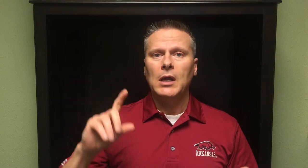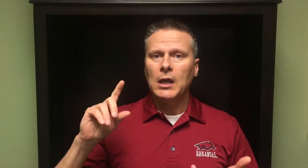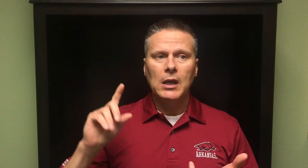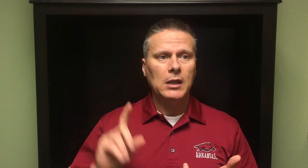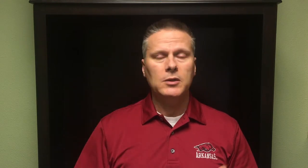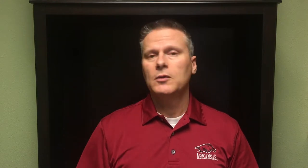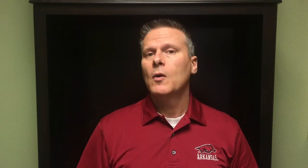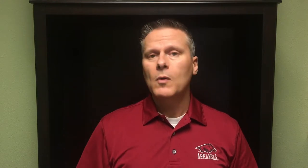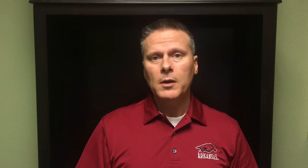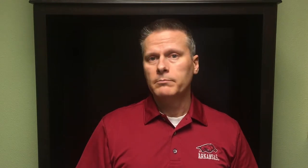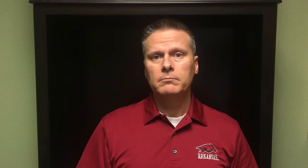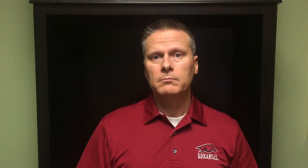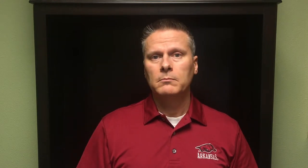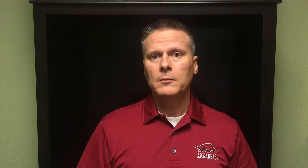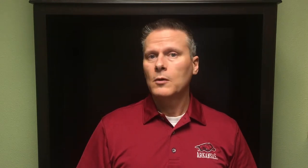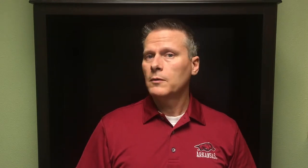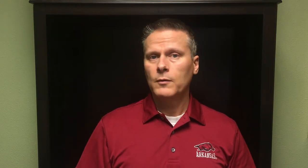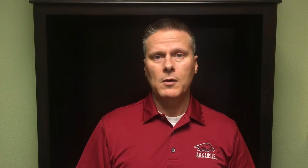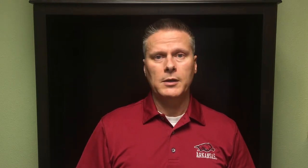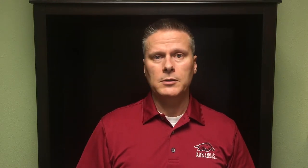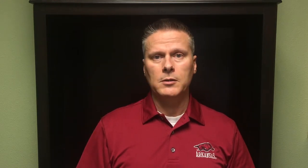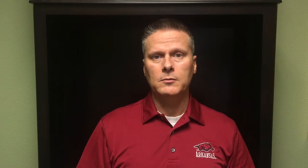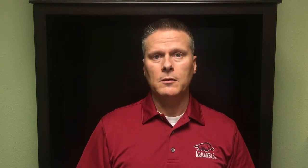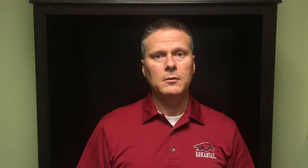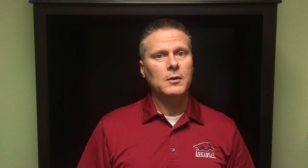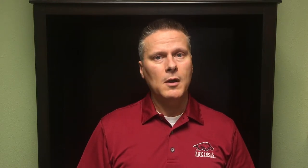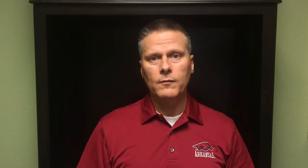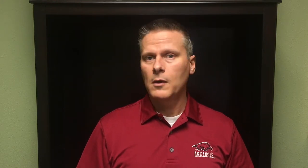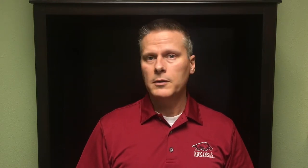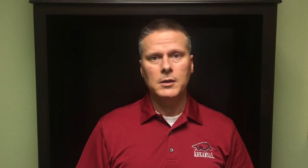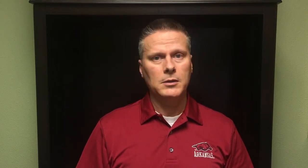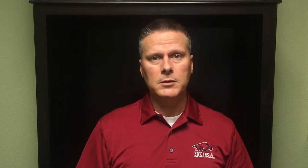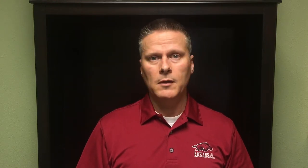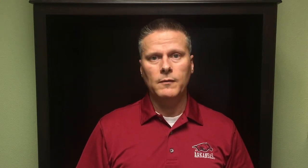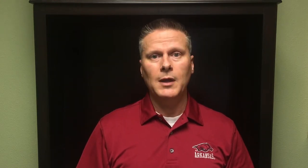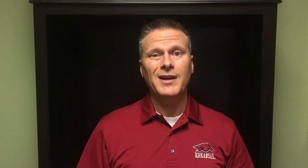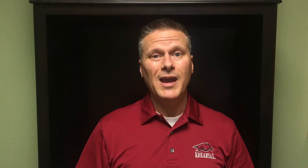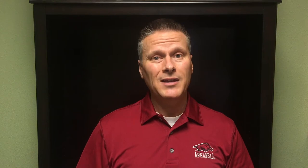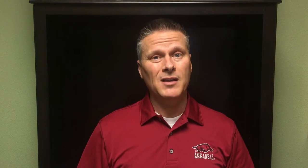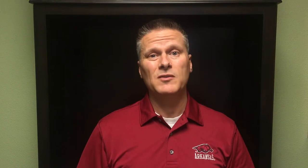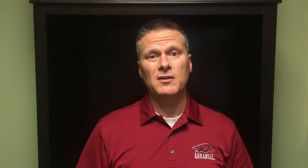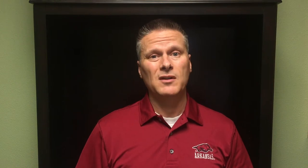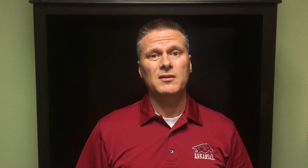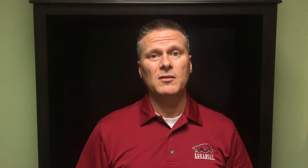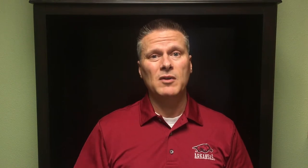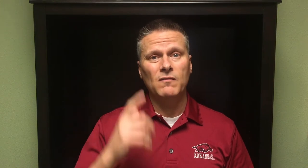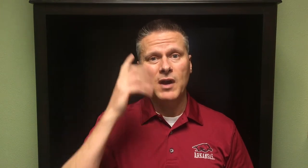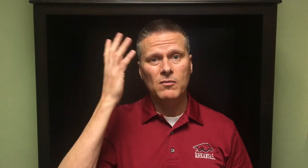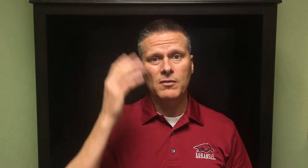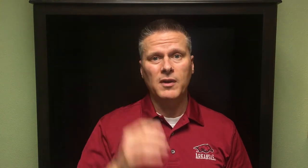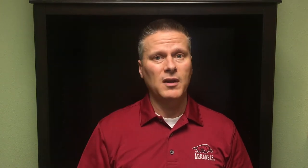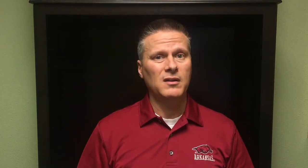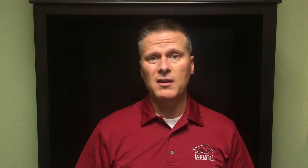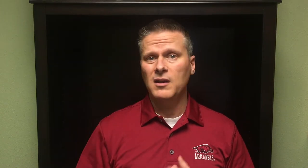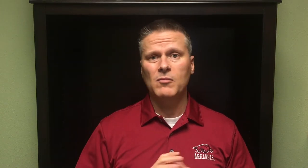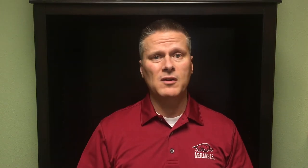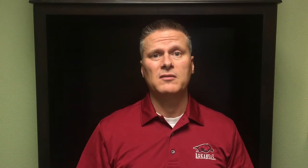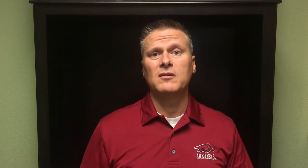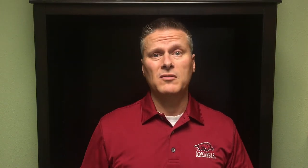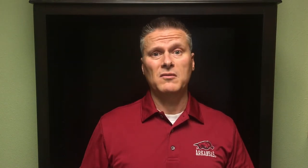And you don't want them. They're only for crisis control. They're not for all this kind of stuff. And eight times out of ten it's going to be a viral thing. And antibiotics aren't going to do